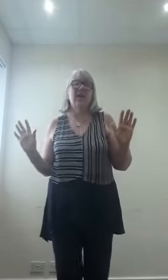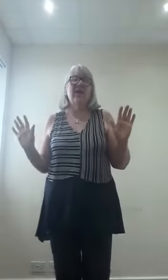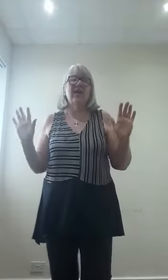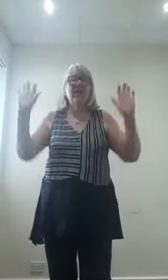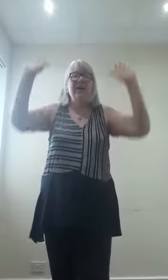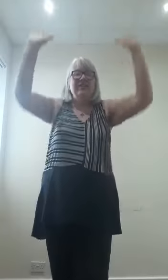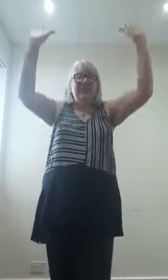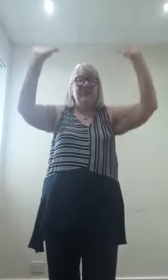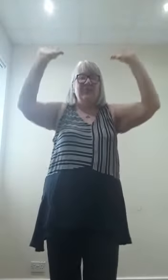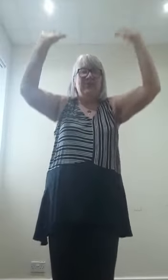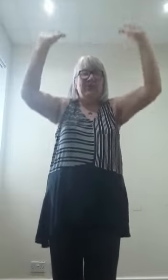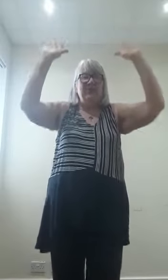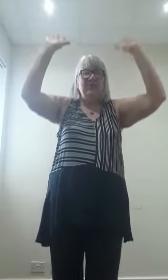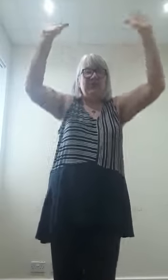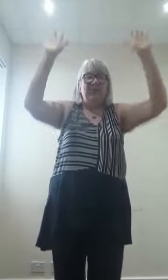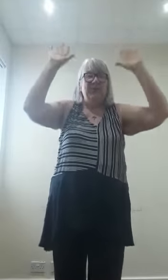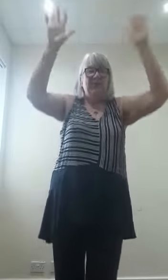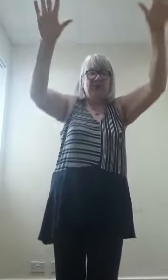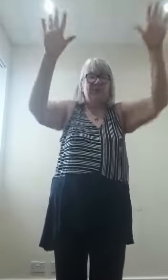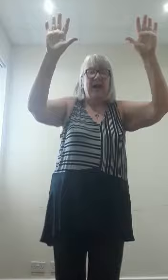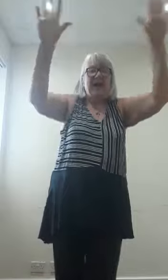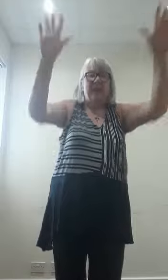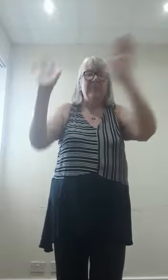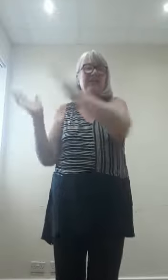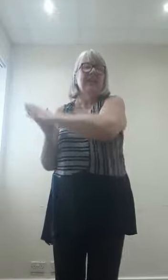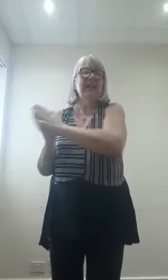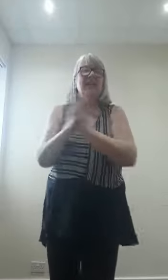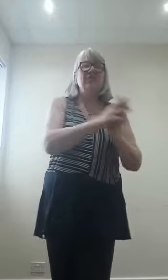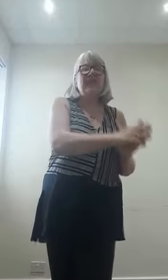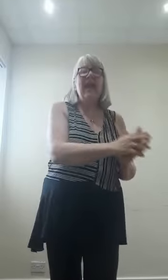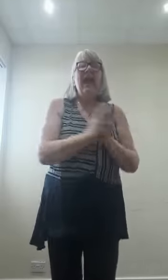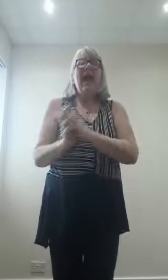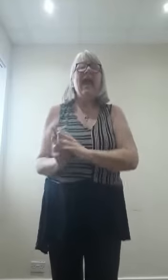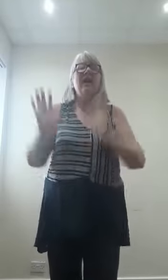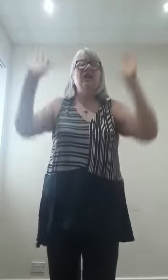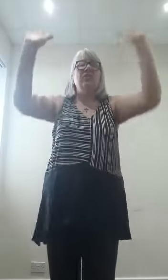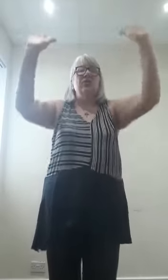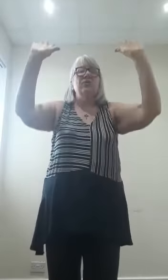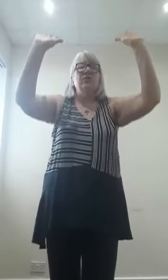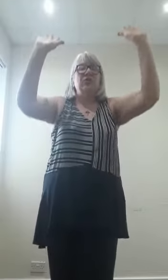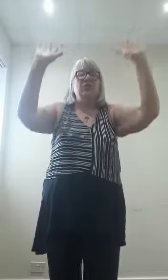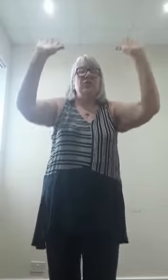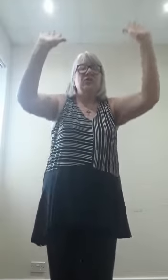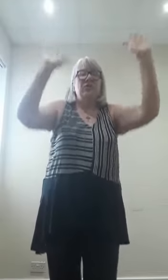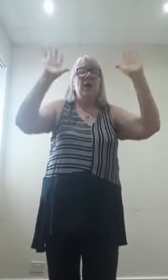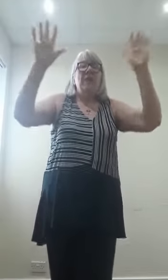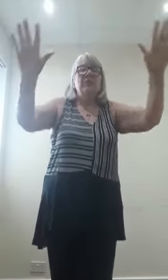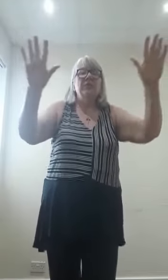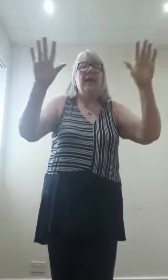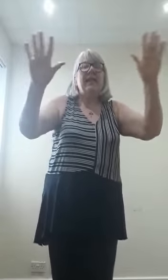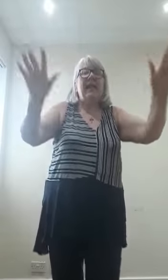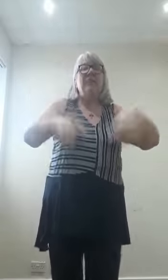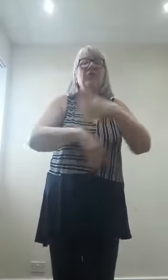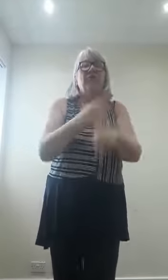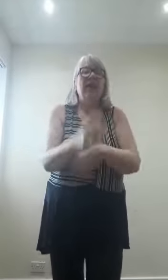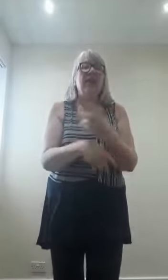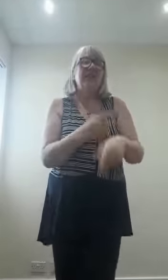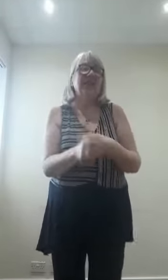Aga-do, do, do. Push pineapple, shake a tree. Aga-do, do, do. Push pineapple, grind coffee